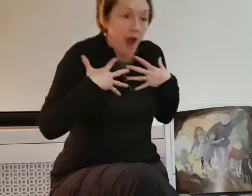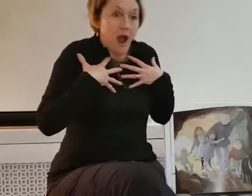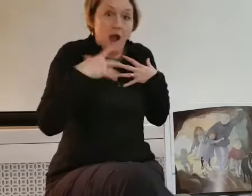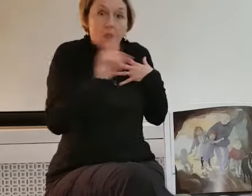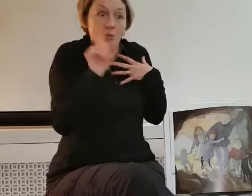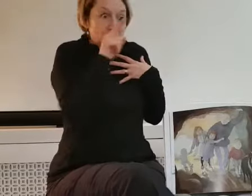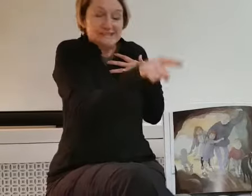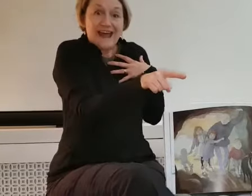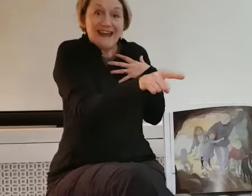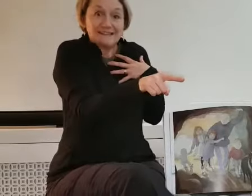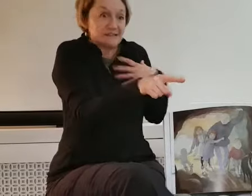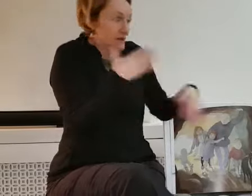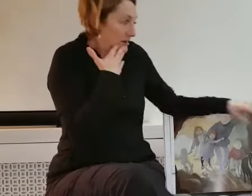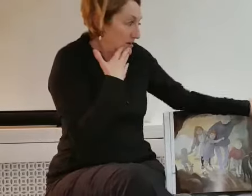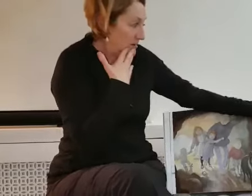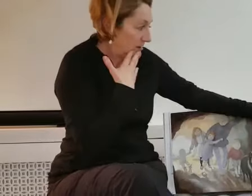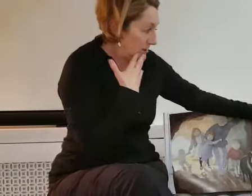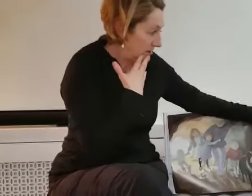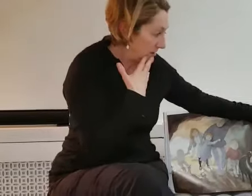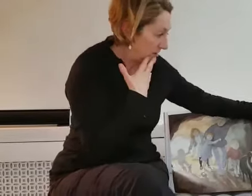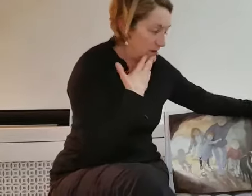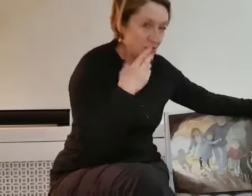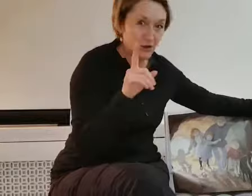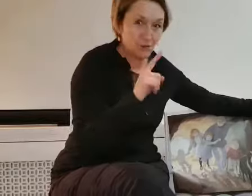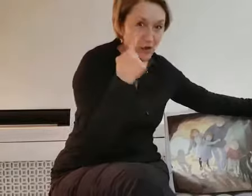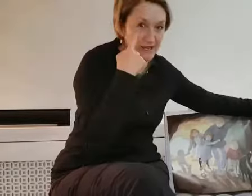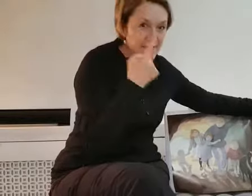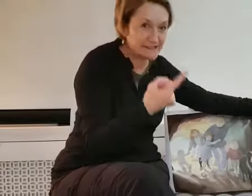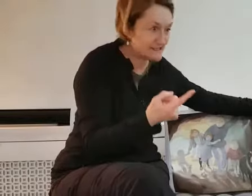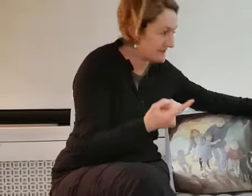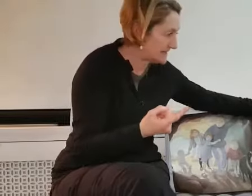What's that? What can I see?